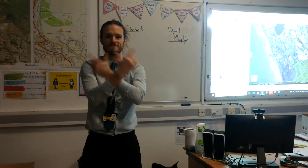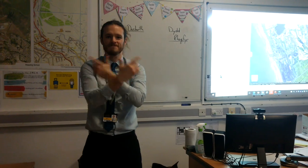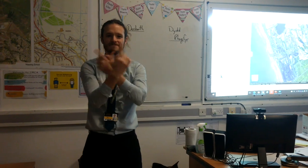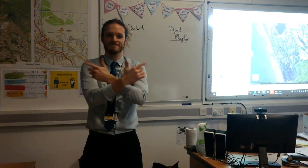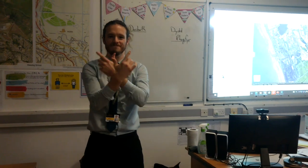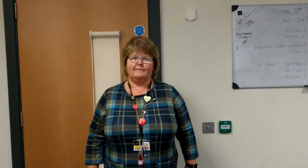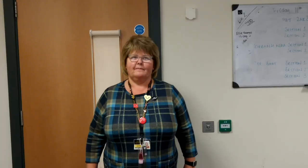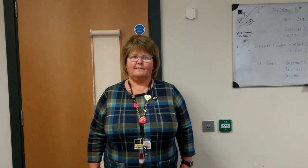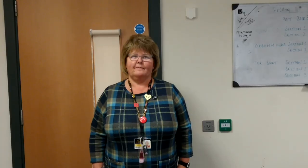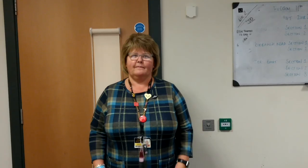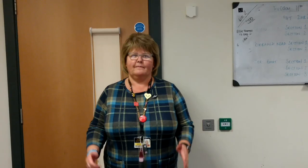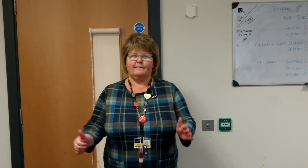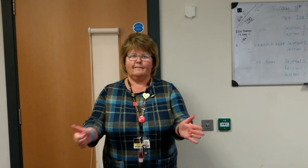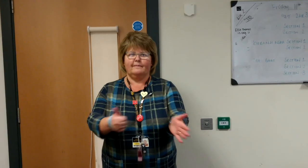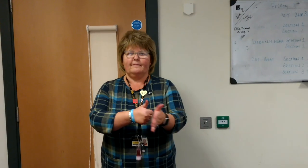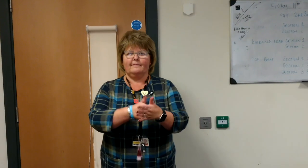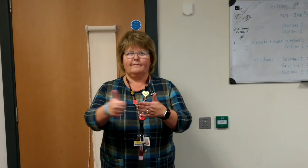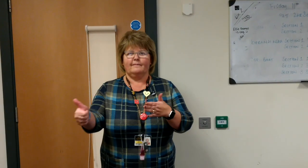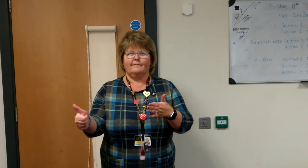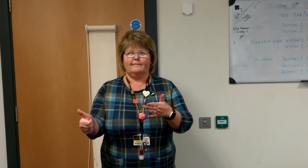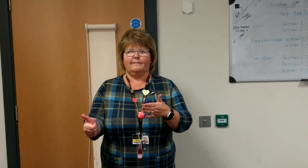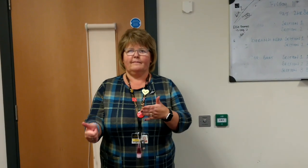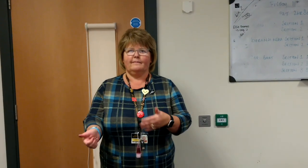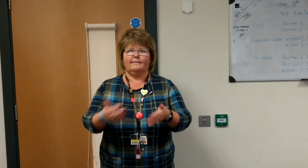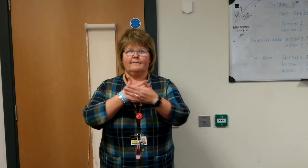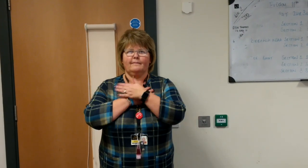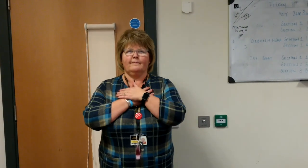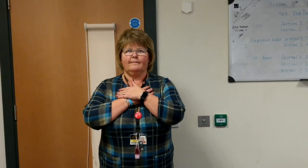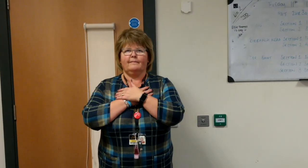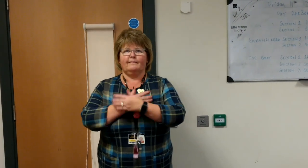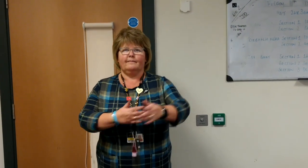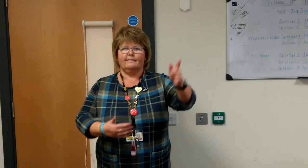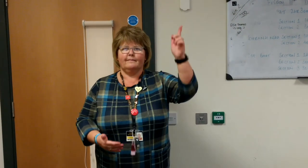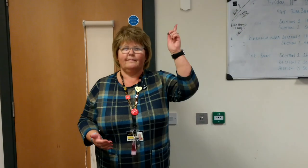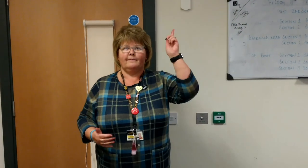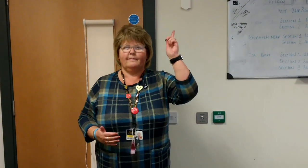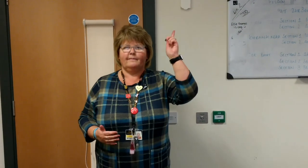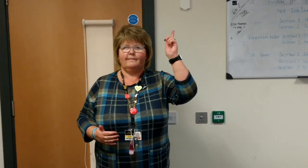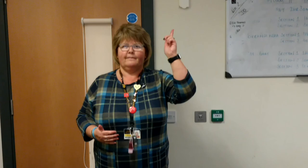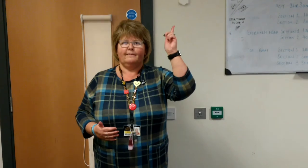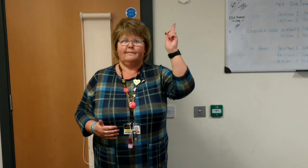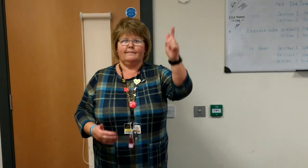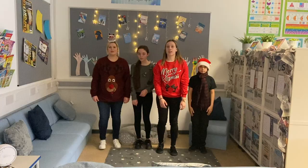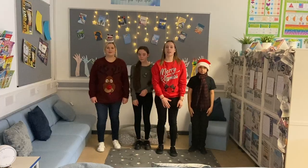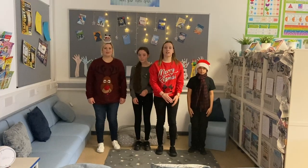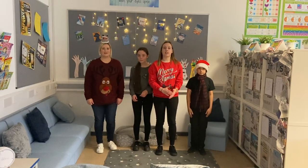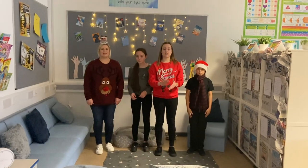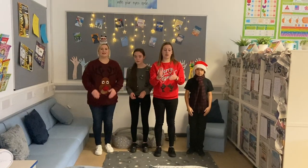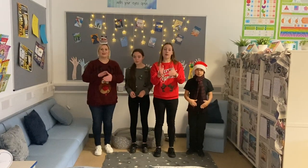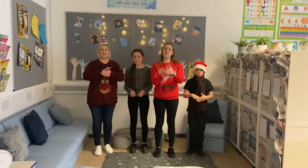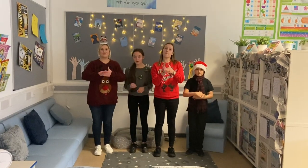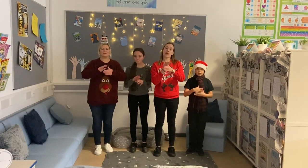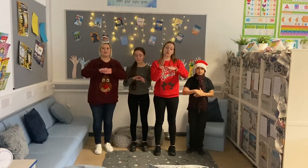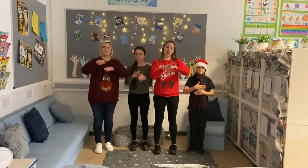having fun It's the season, love and understanding Merry